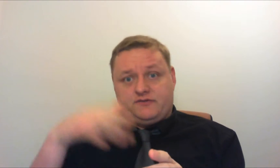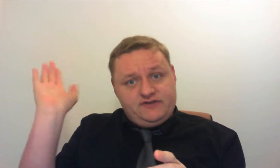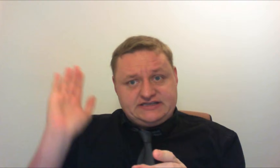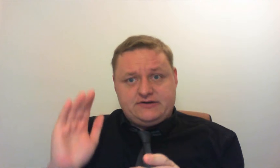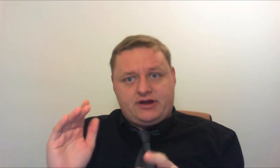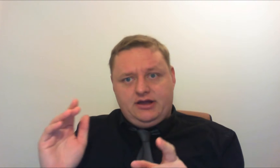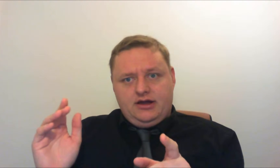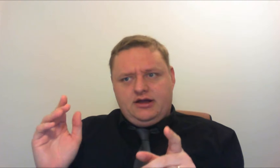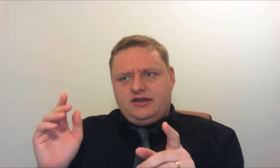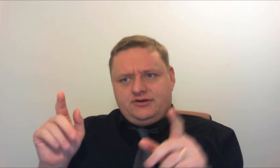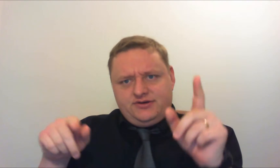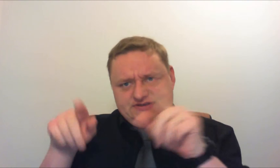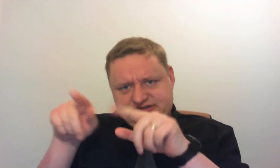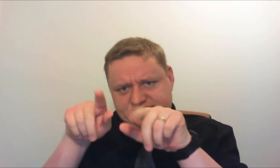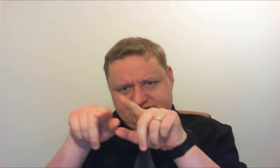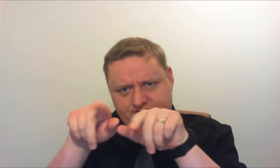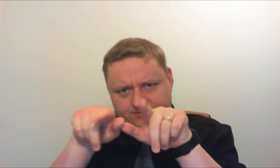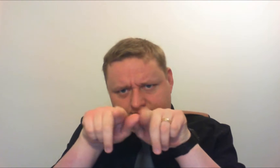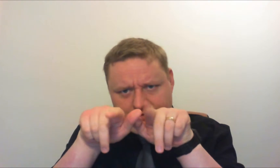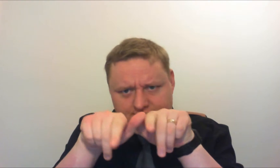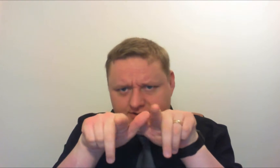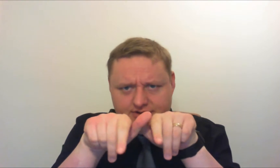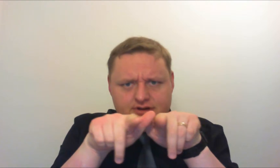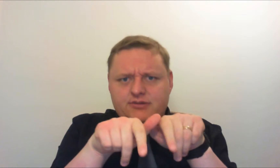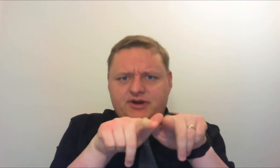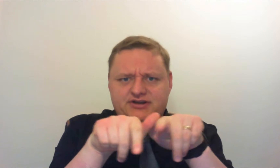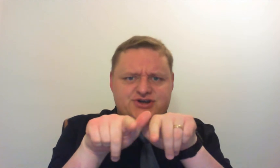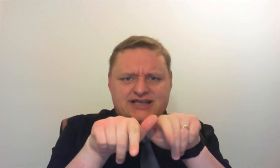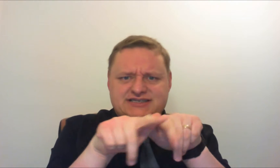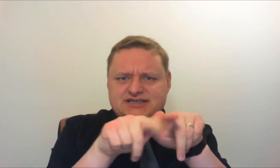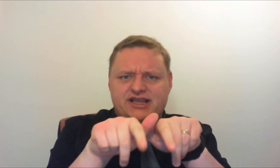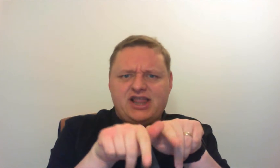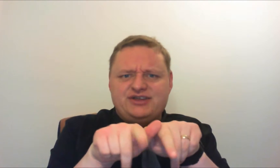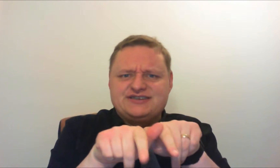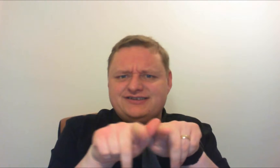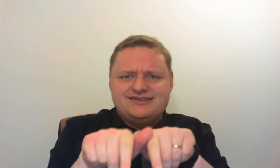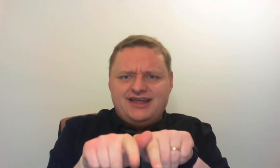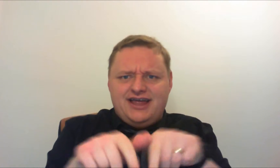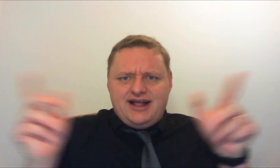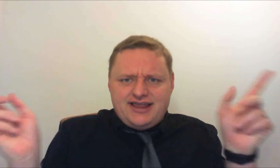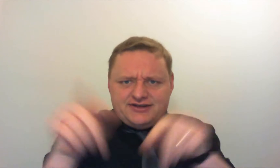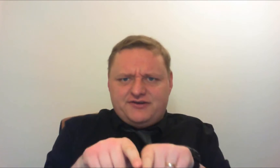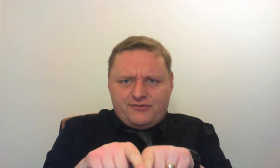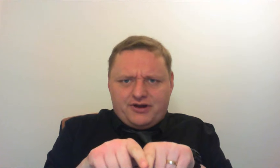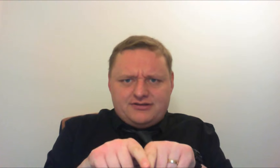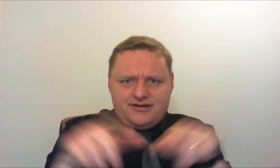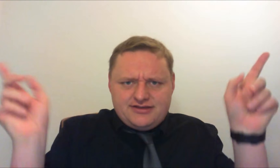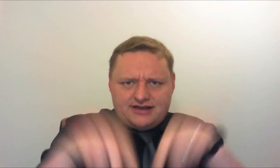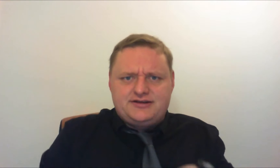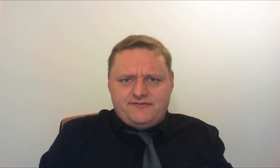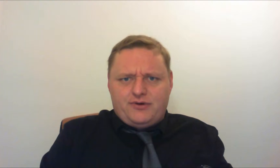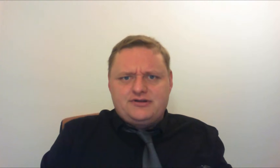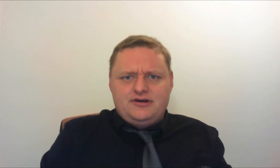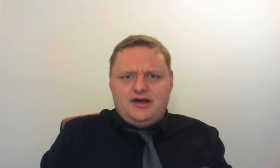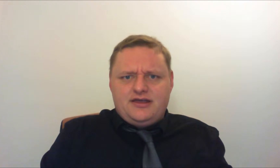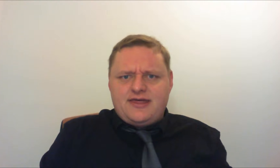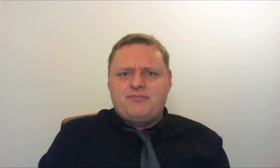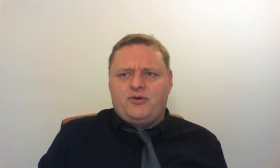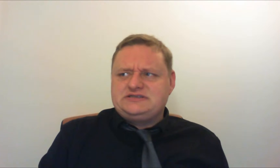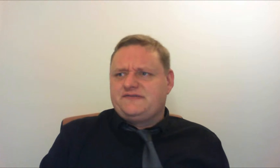the one flicked it away there are nurses to being attracted to the light then another one then another one and at that point